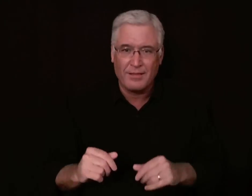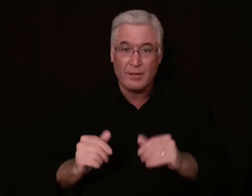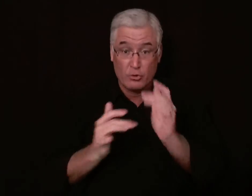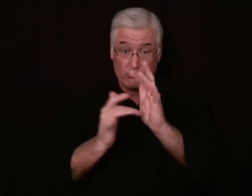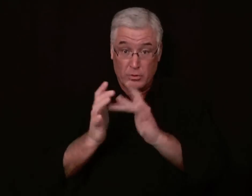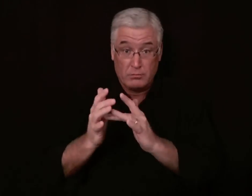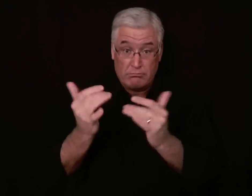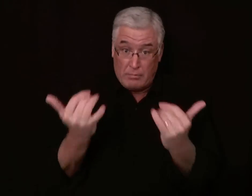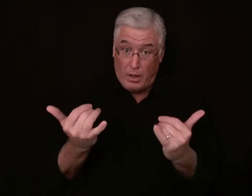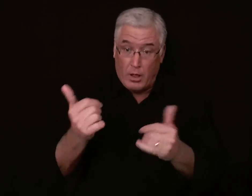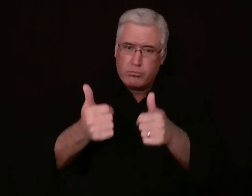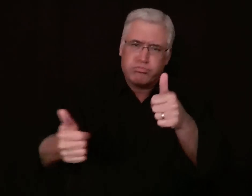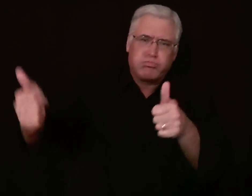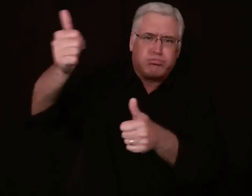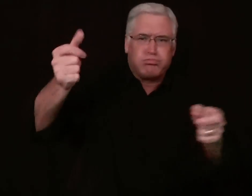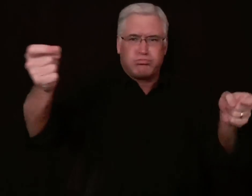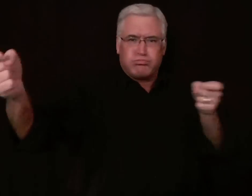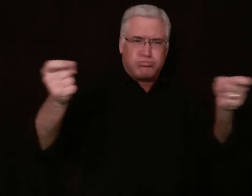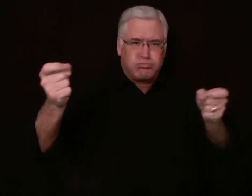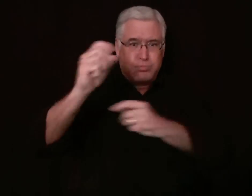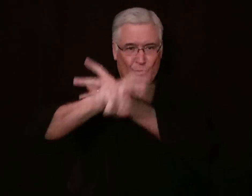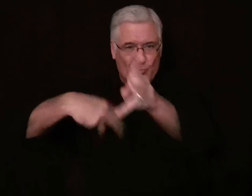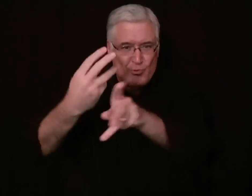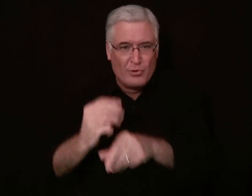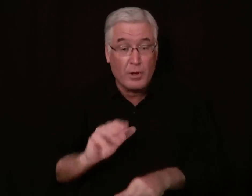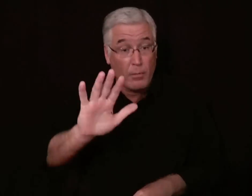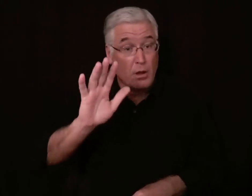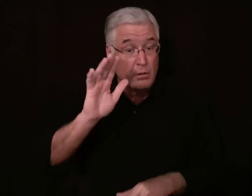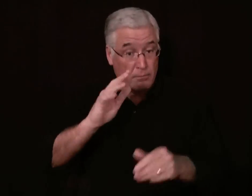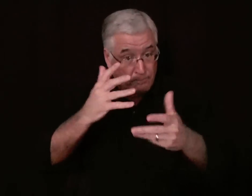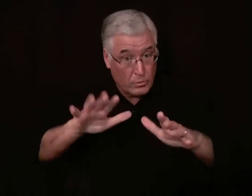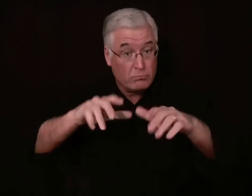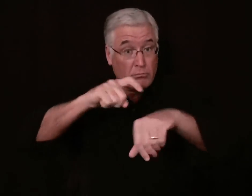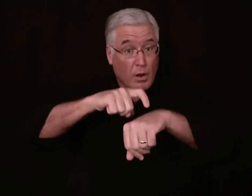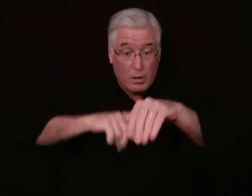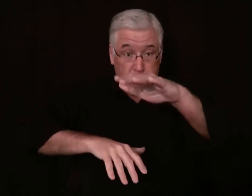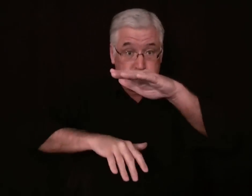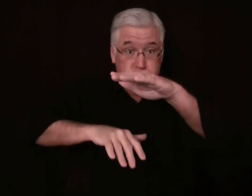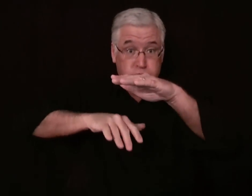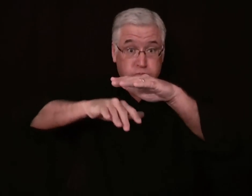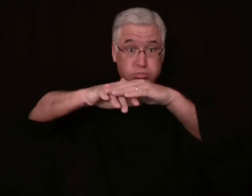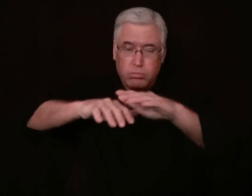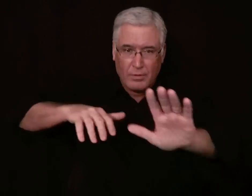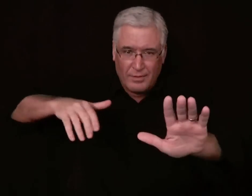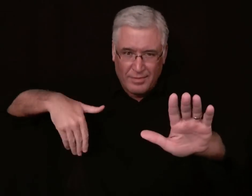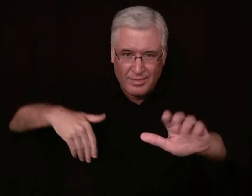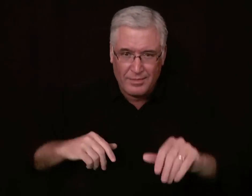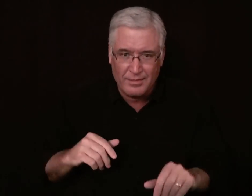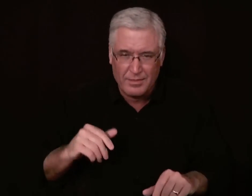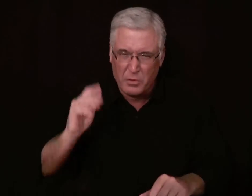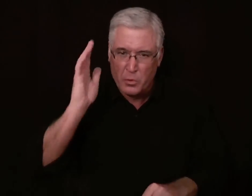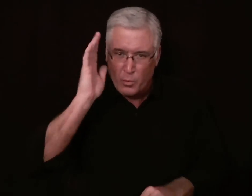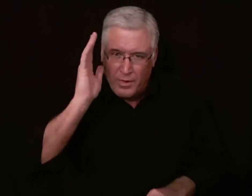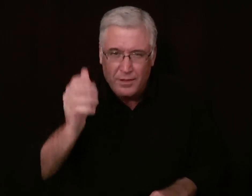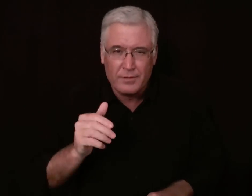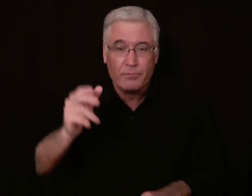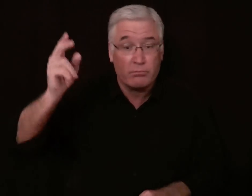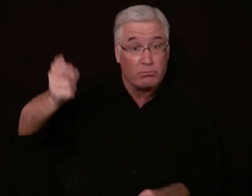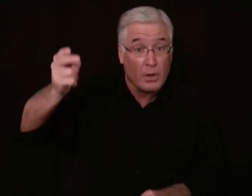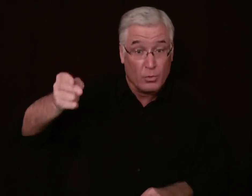progression of this transformation. And now he is in heaven ruling the world. Has this time been completed? No,